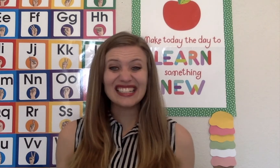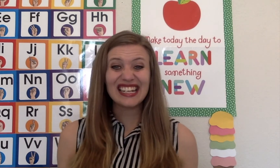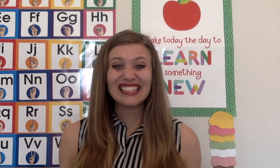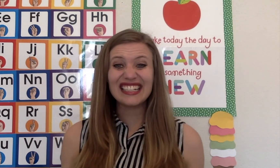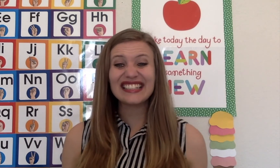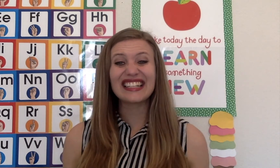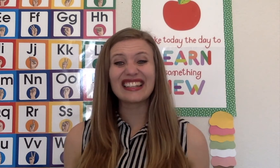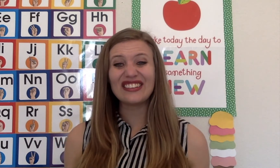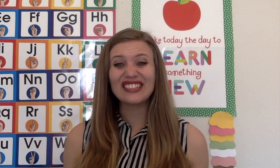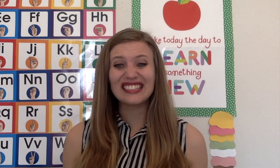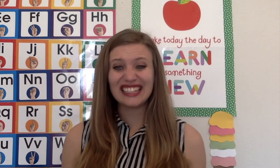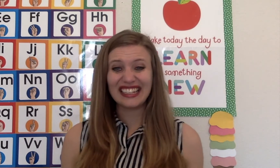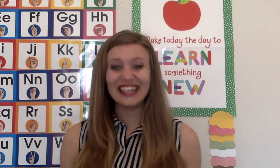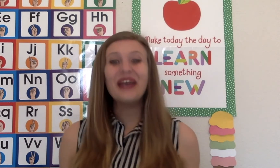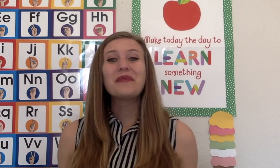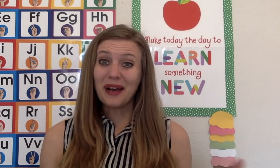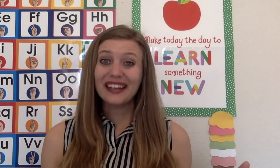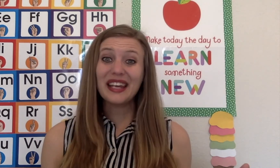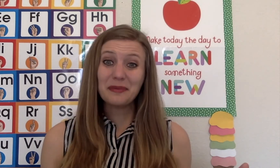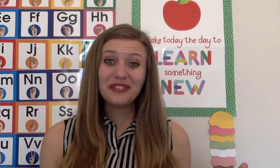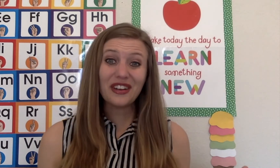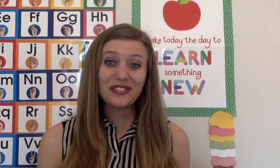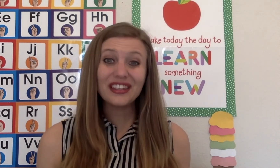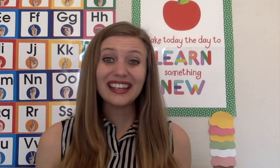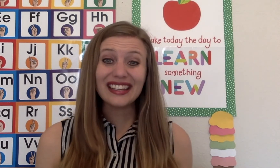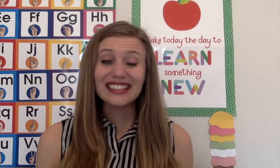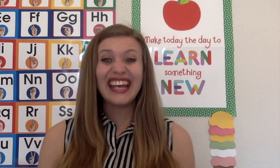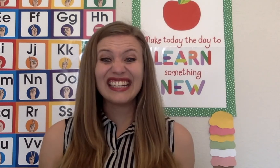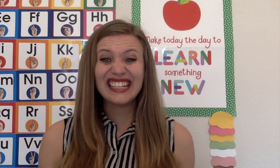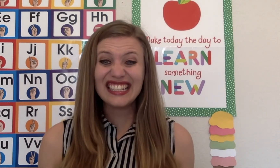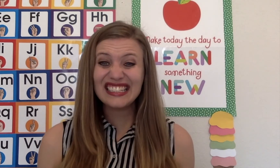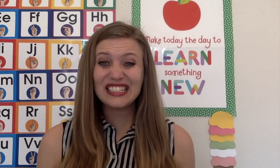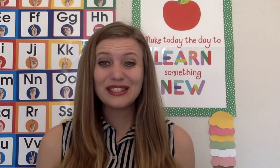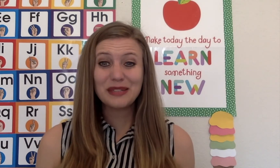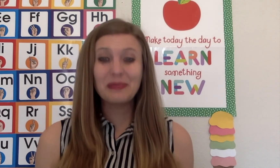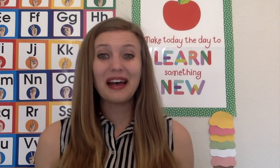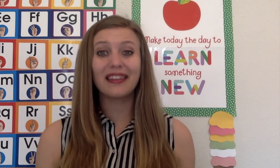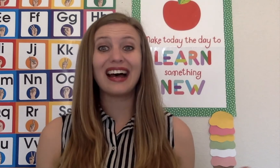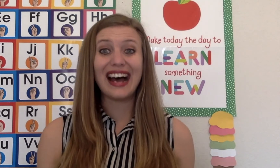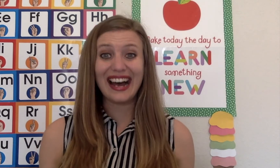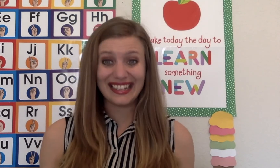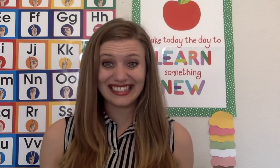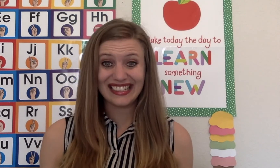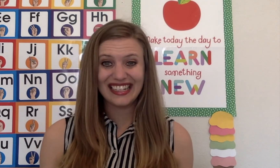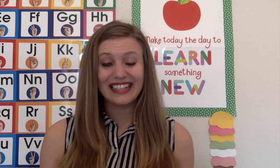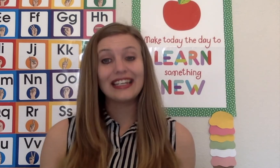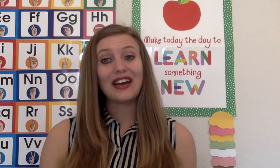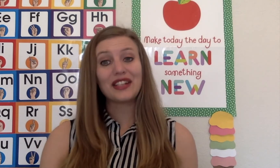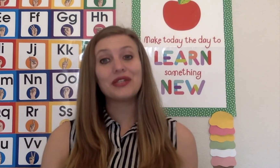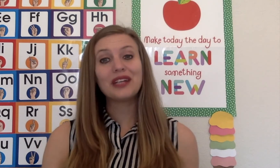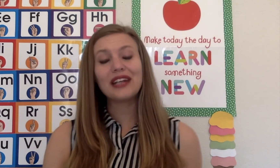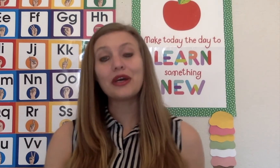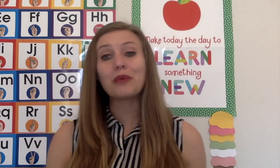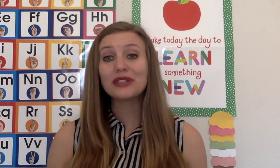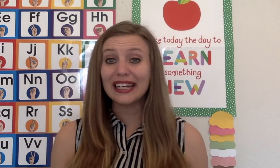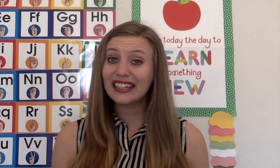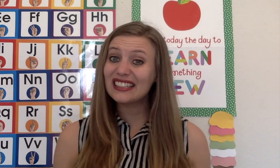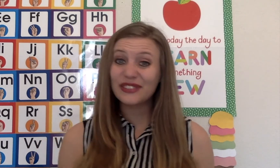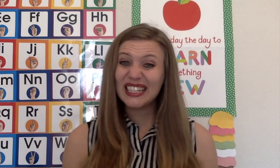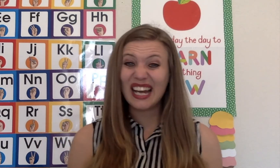idea is a little silly but can be fun for the kids and it is to smell ice. Now as you and I know most likely it's really not